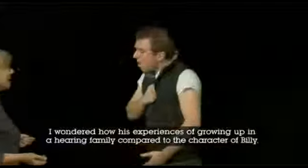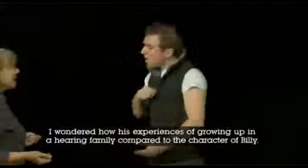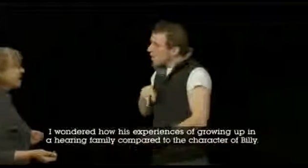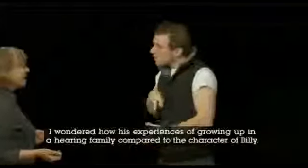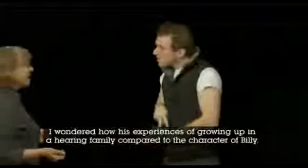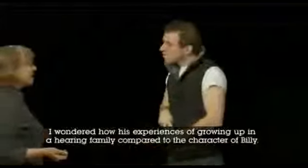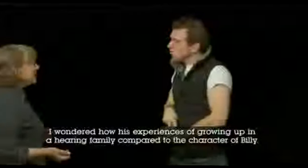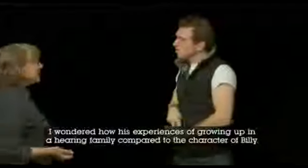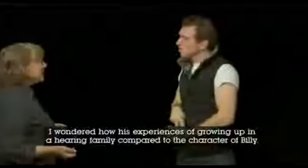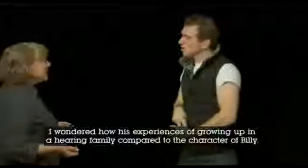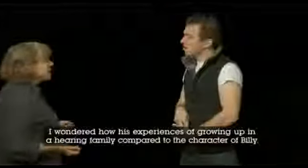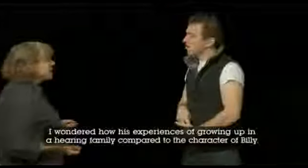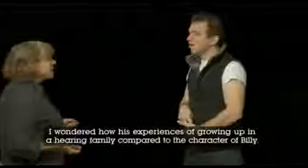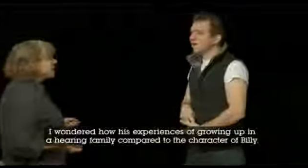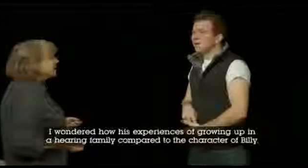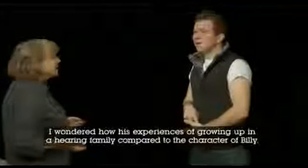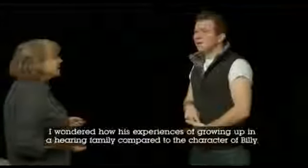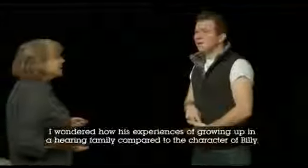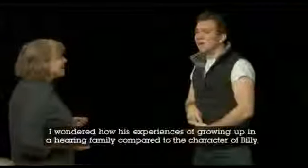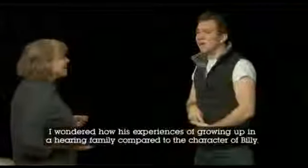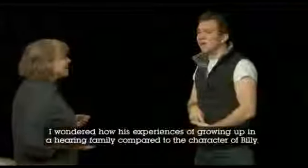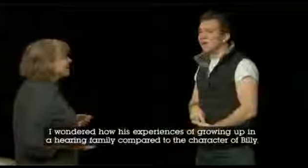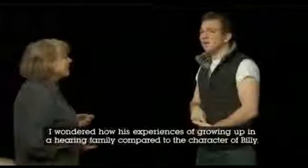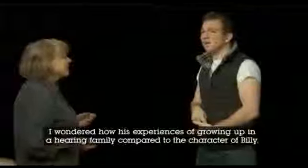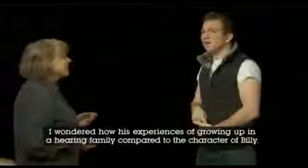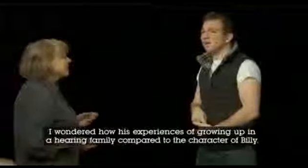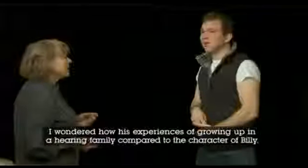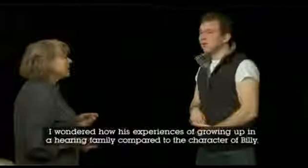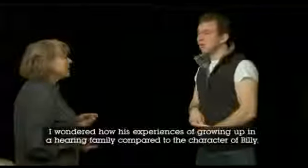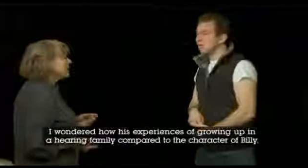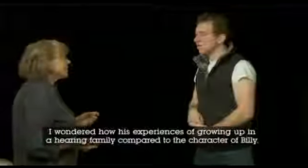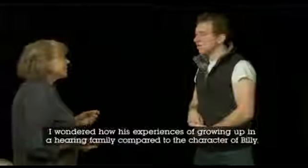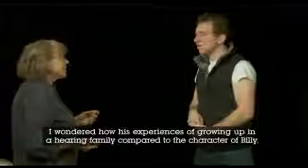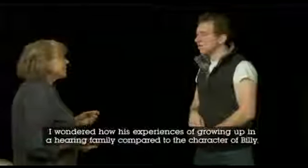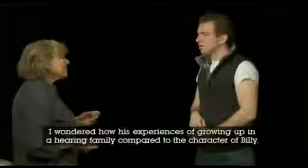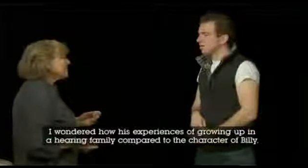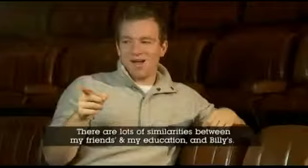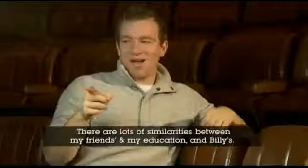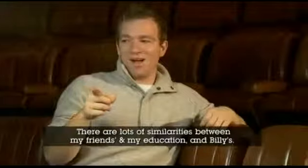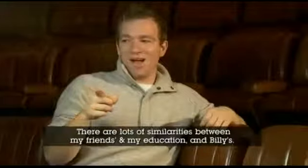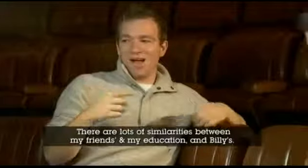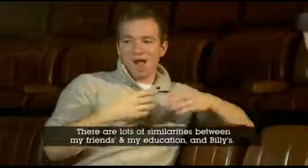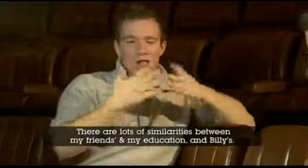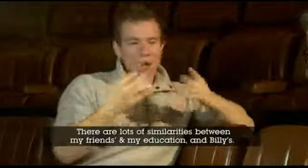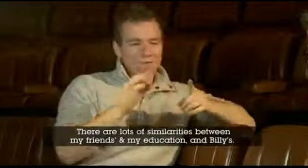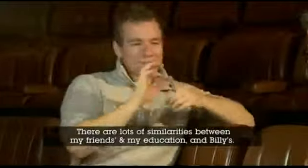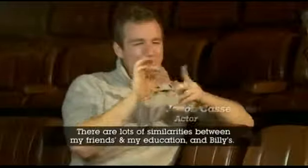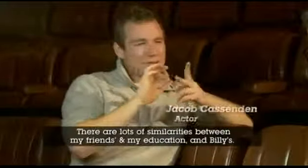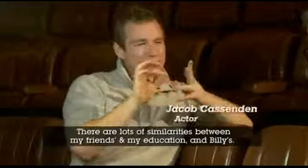experience of growing in a family campaign to the characters Billy. Tell us about